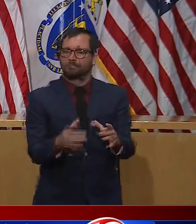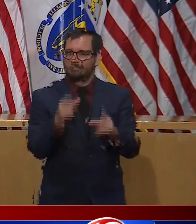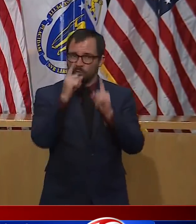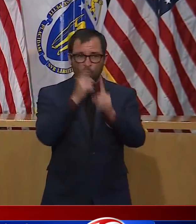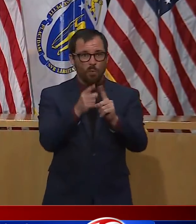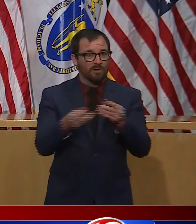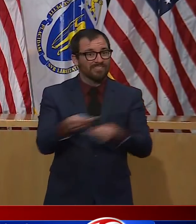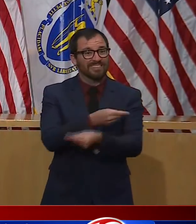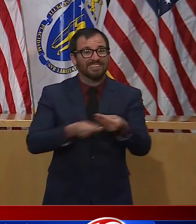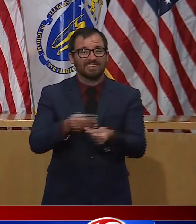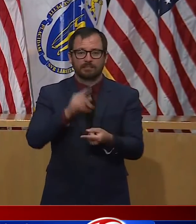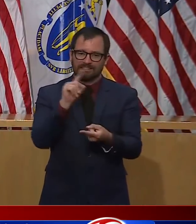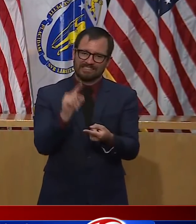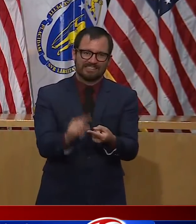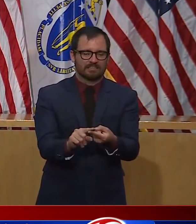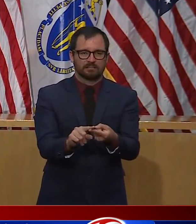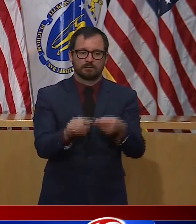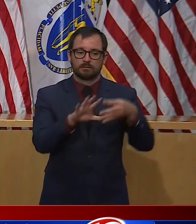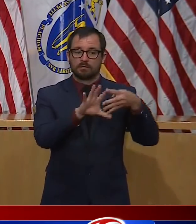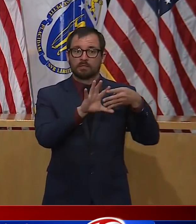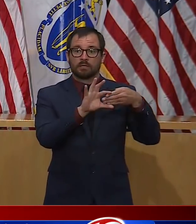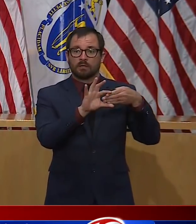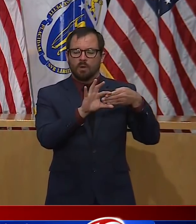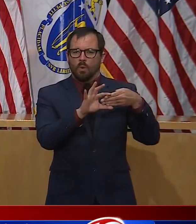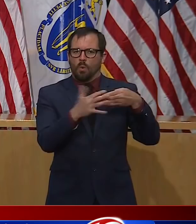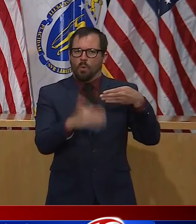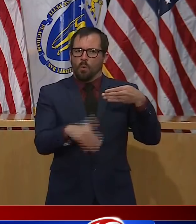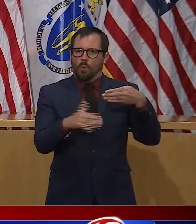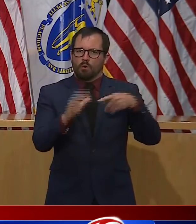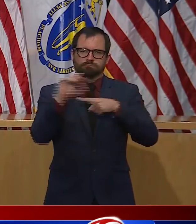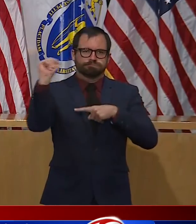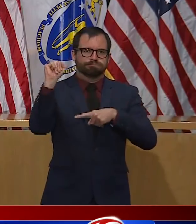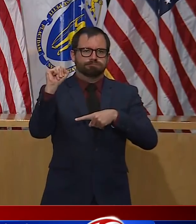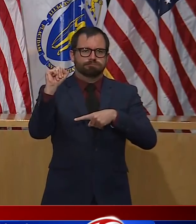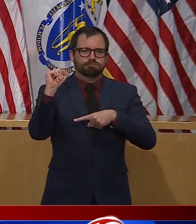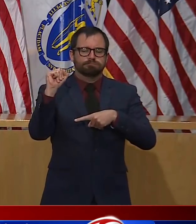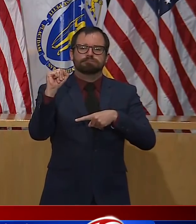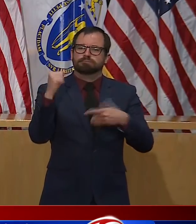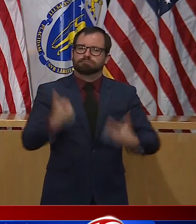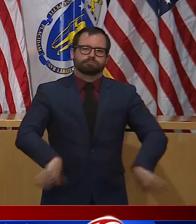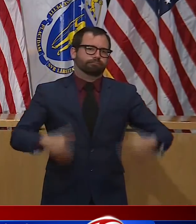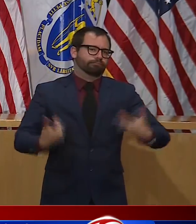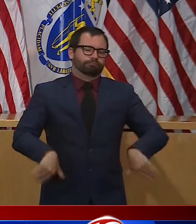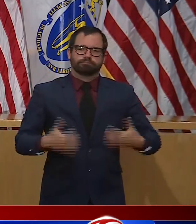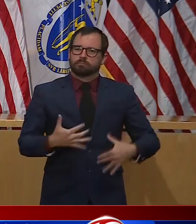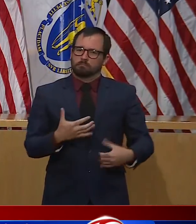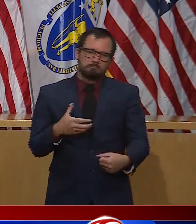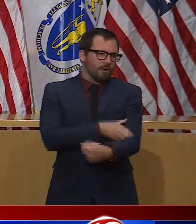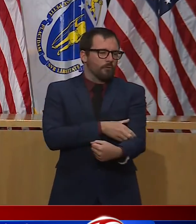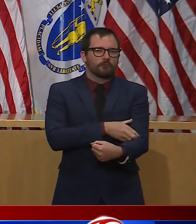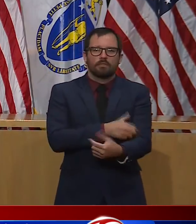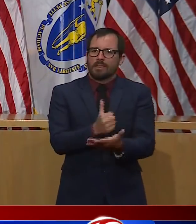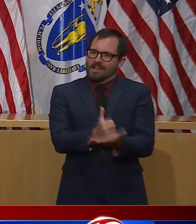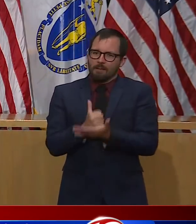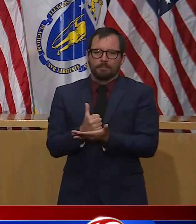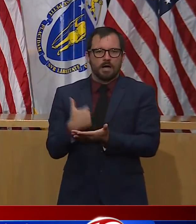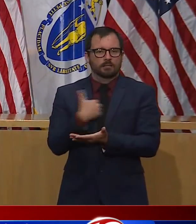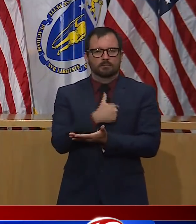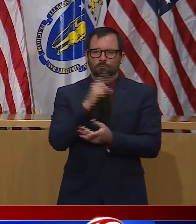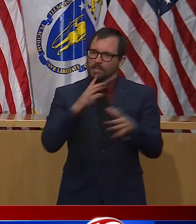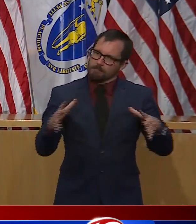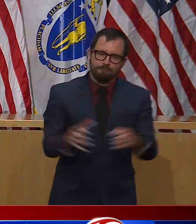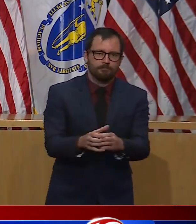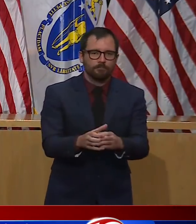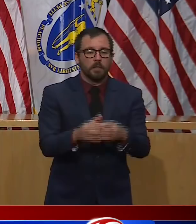But together, these four things are exponentially more powerful. And we are asking the private